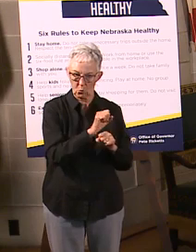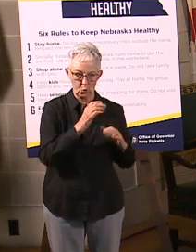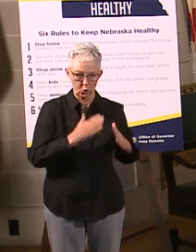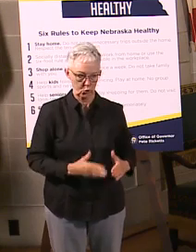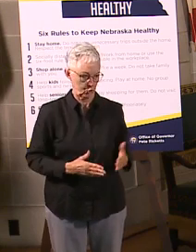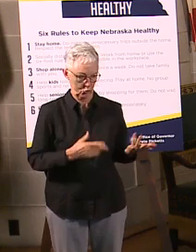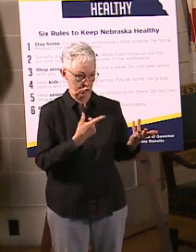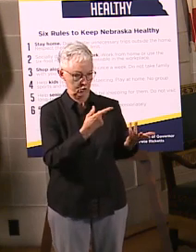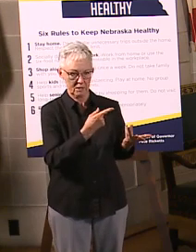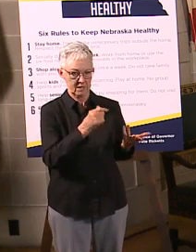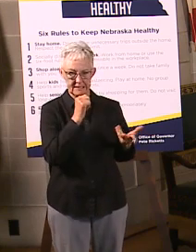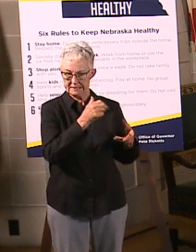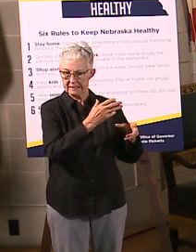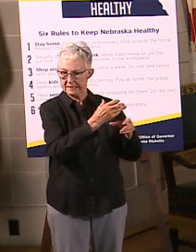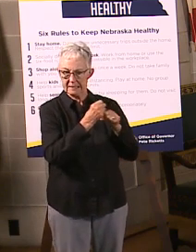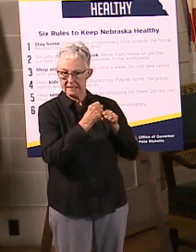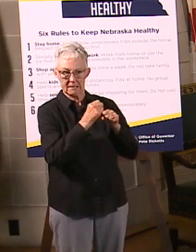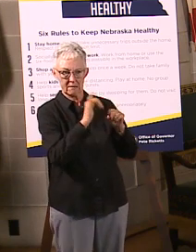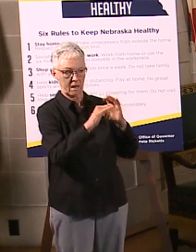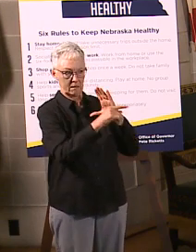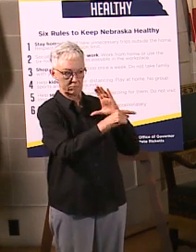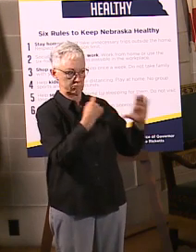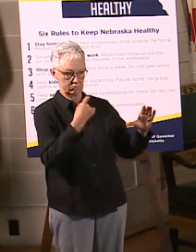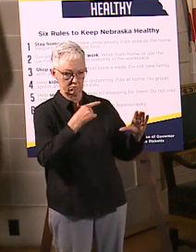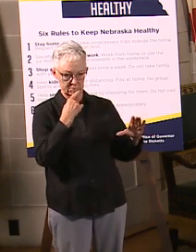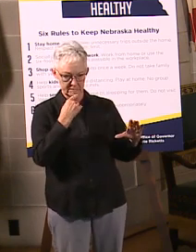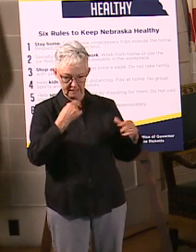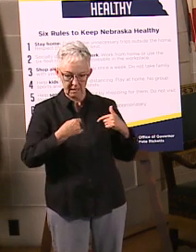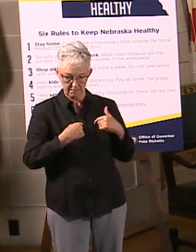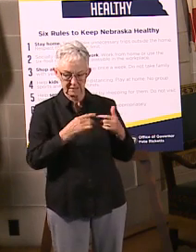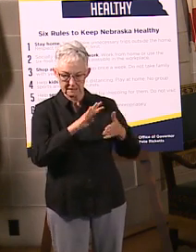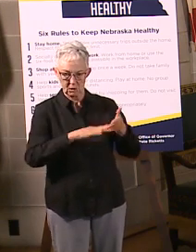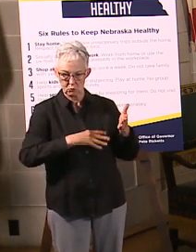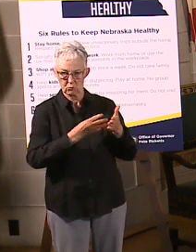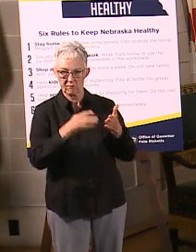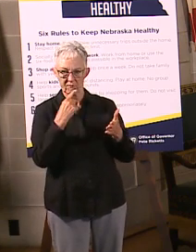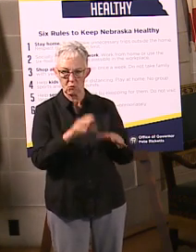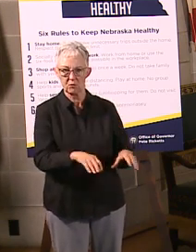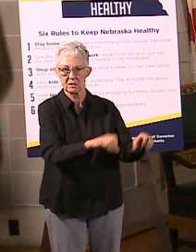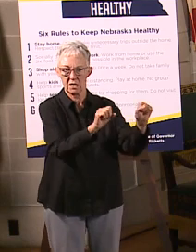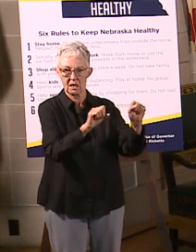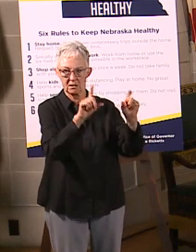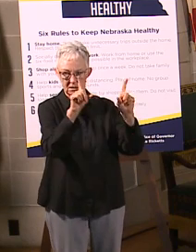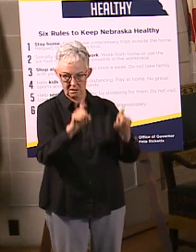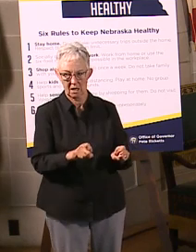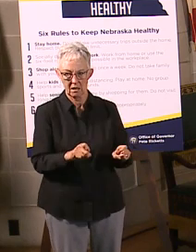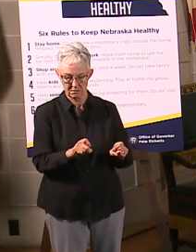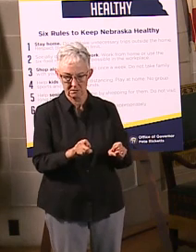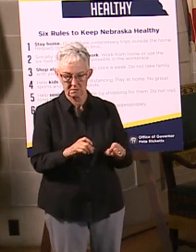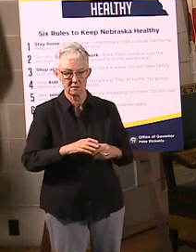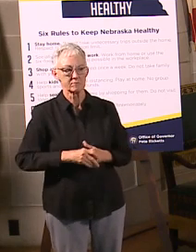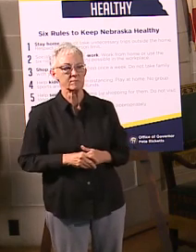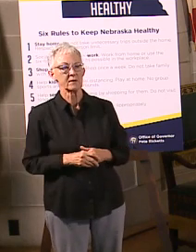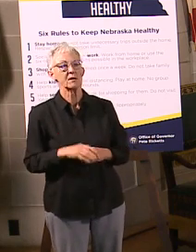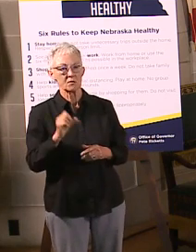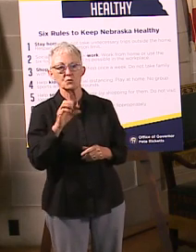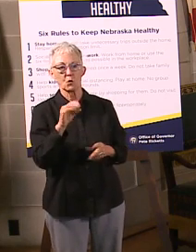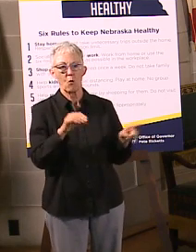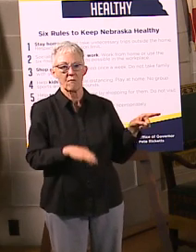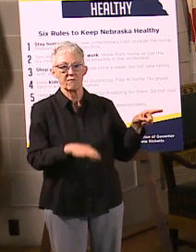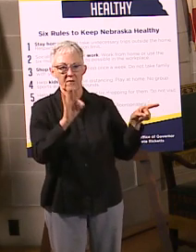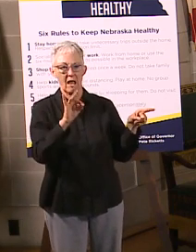that feature actually got turned on so that, you know, from the last two days, if you said you're a healthcare worker, then you would get scheduled.